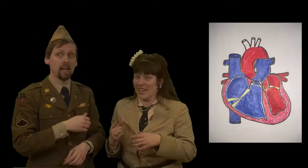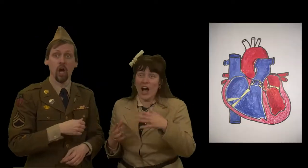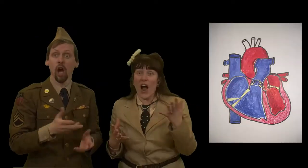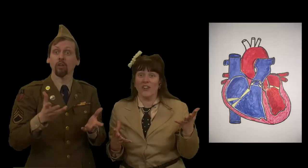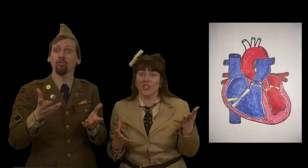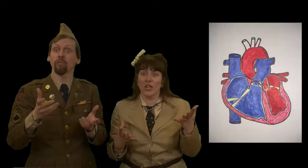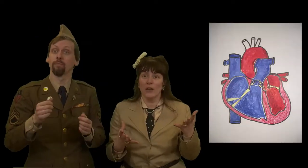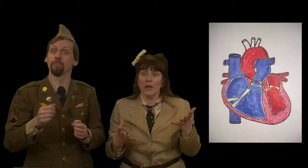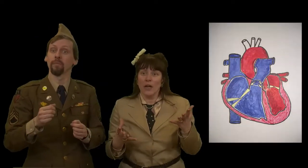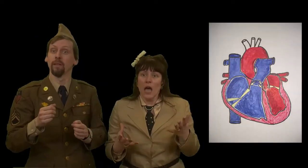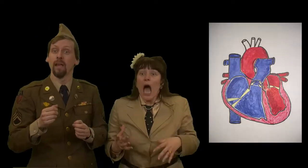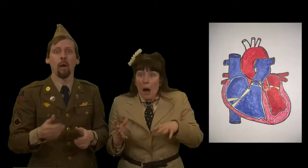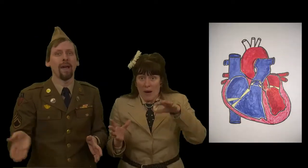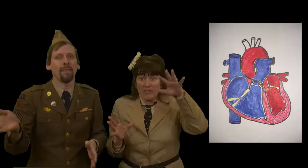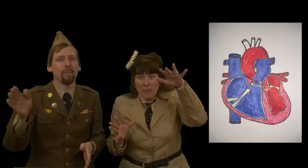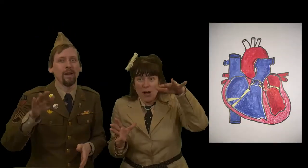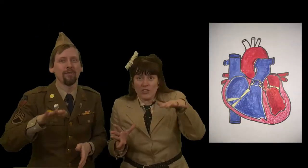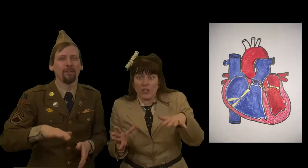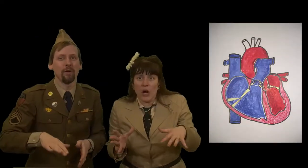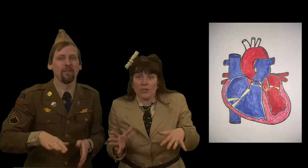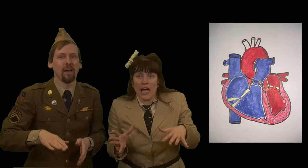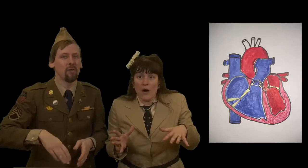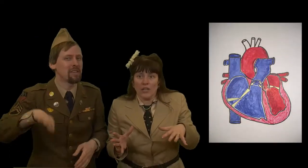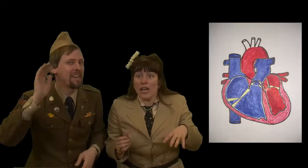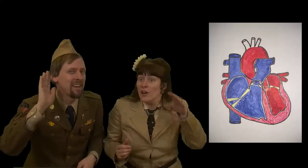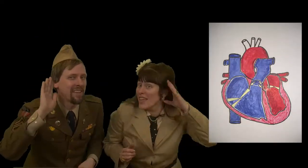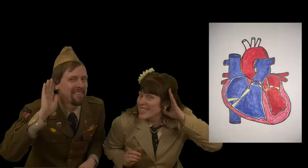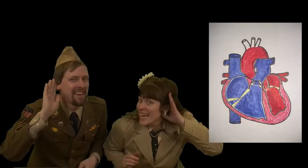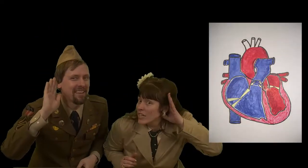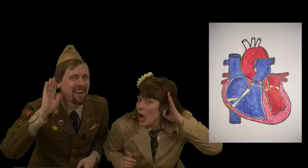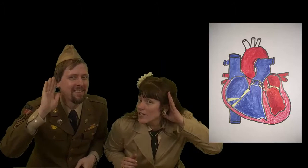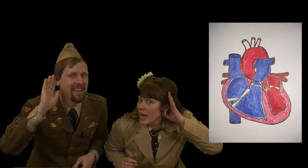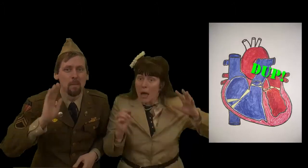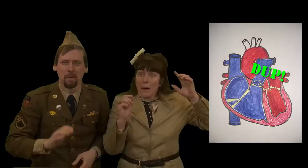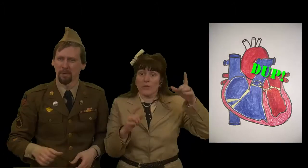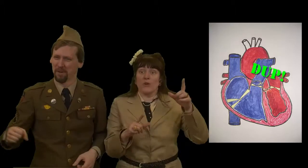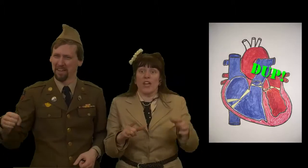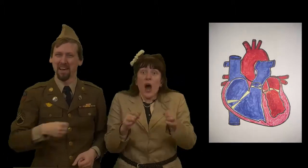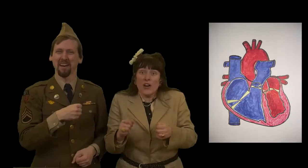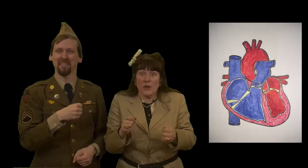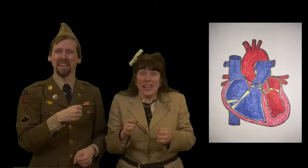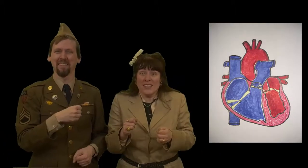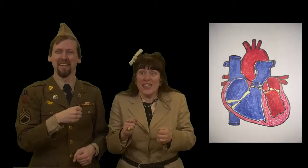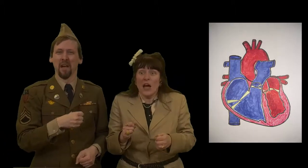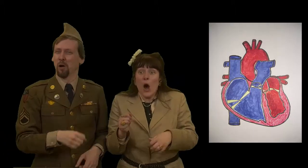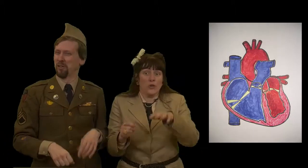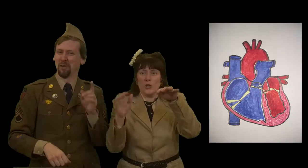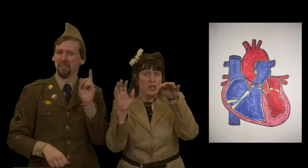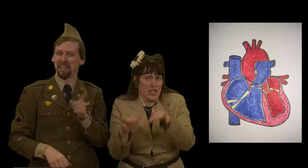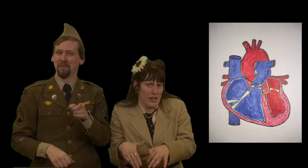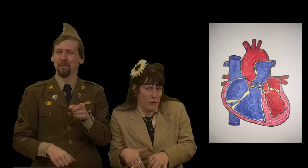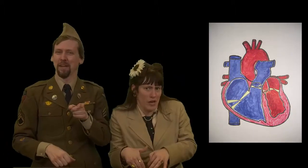heart. And when the pressure goes down, you hear that second heart sound, to the arteries, to deliveries,